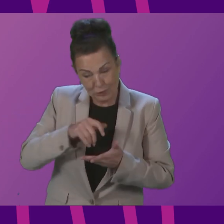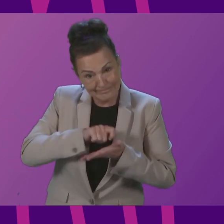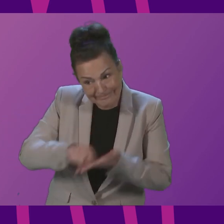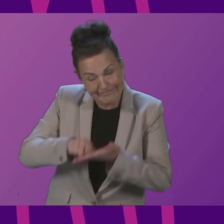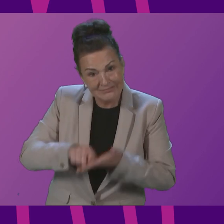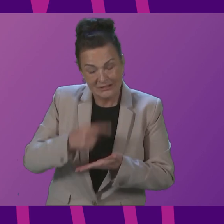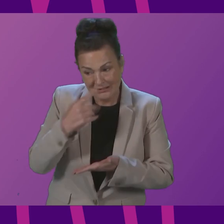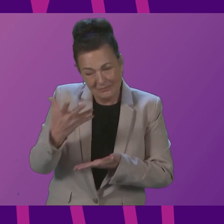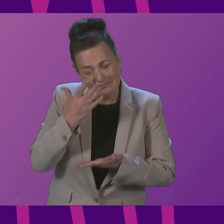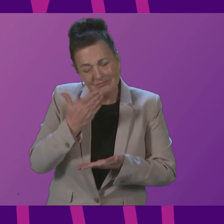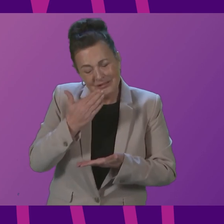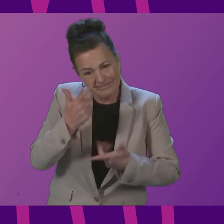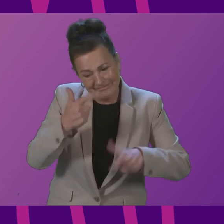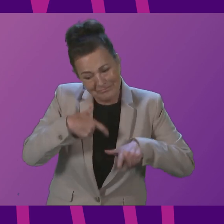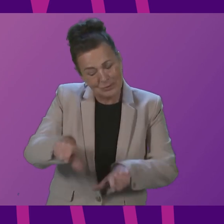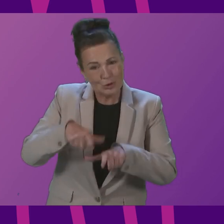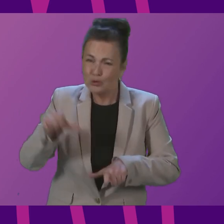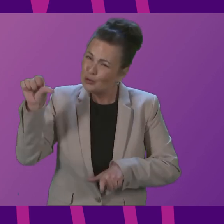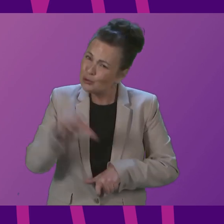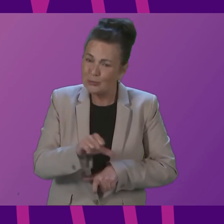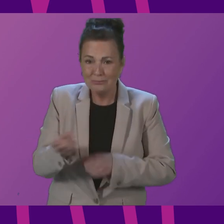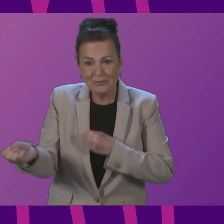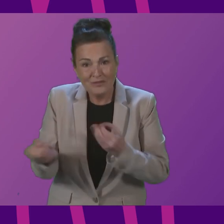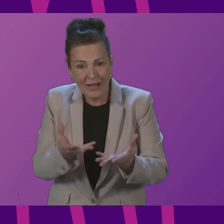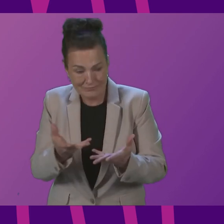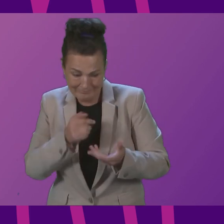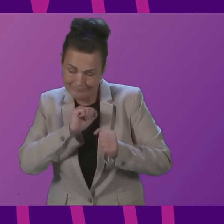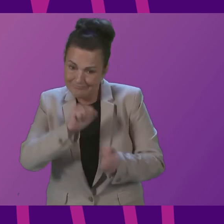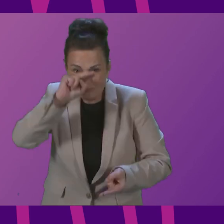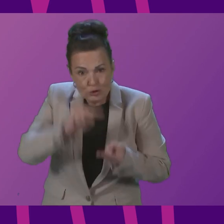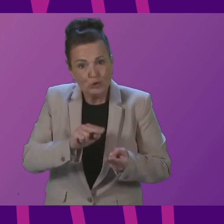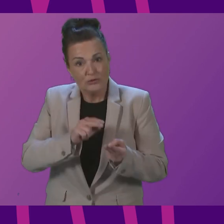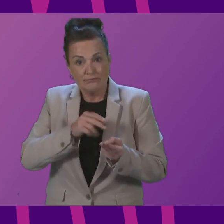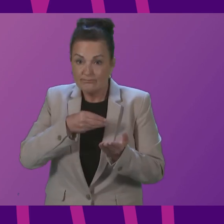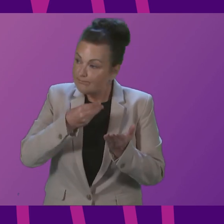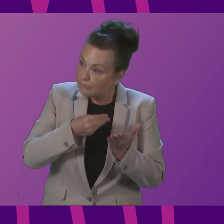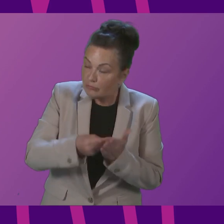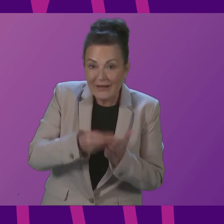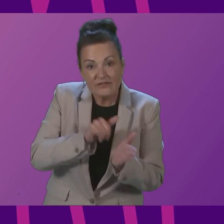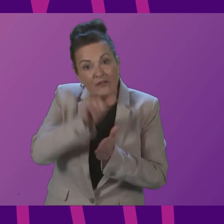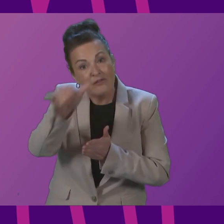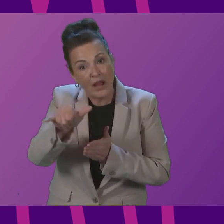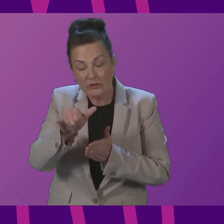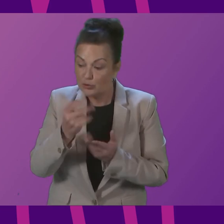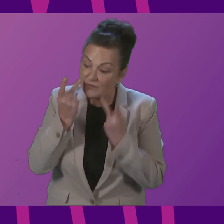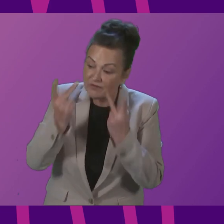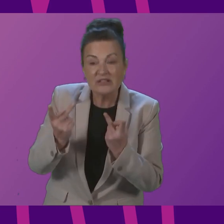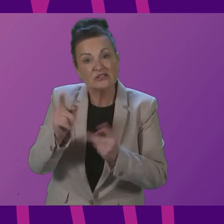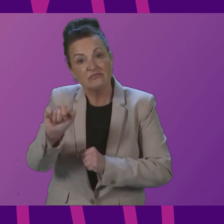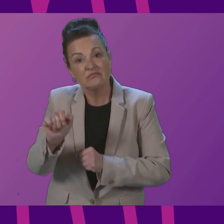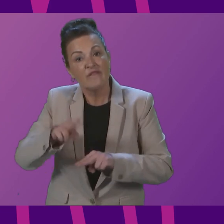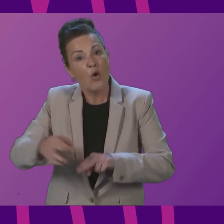of State the importance of continuing to provide this critical support to veterans of the 1982 conflict Tess White